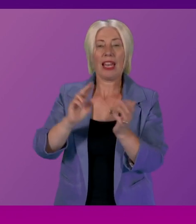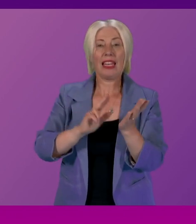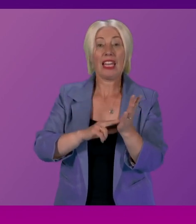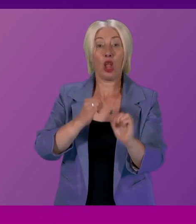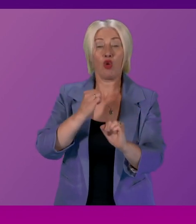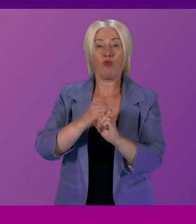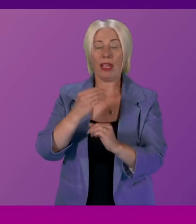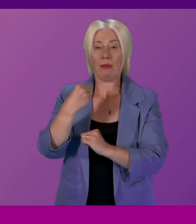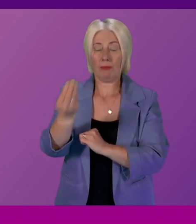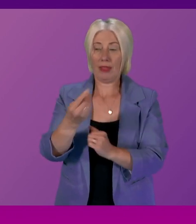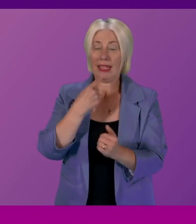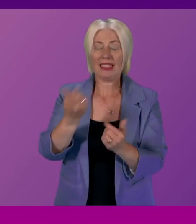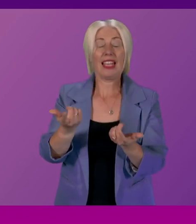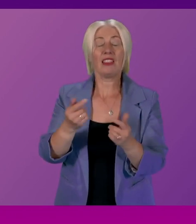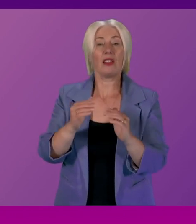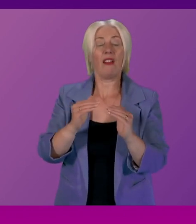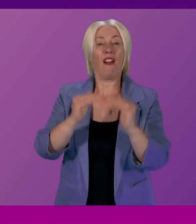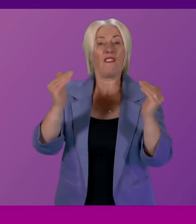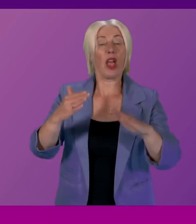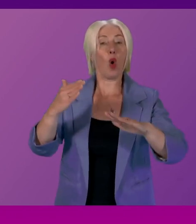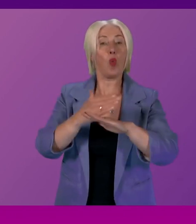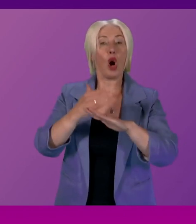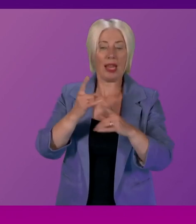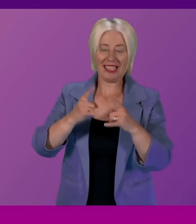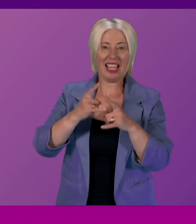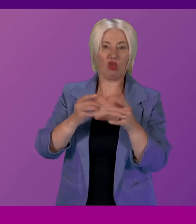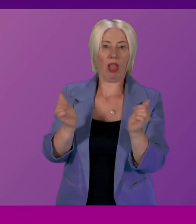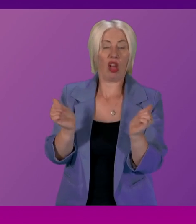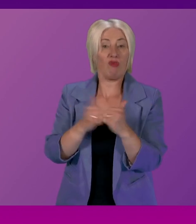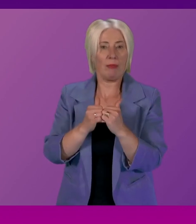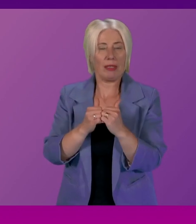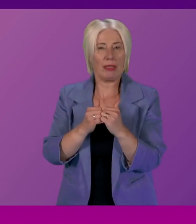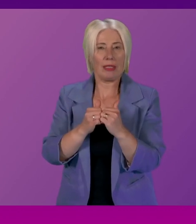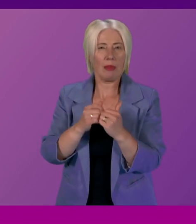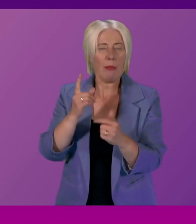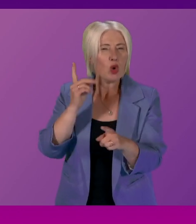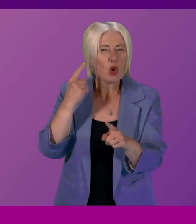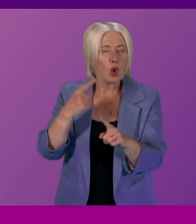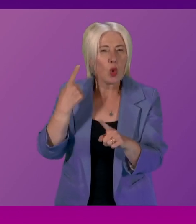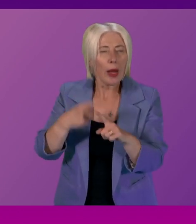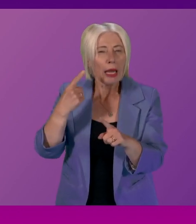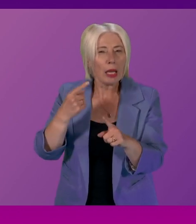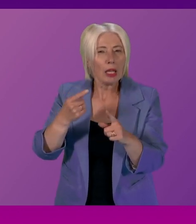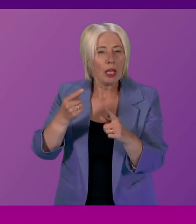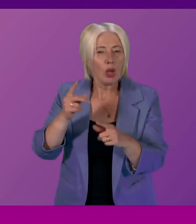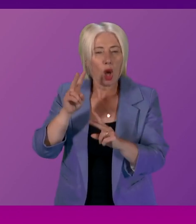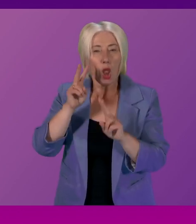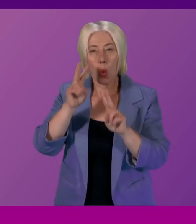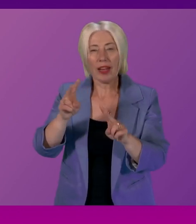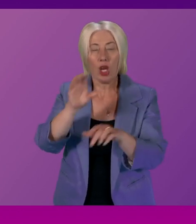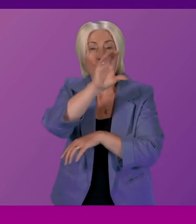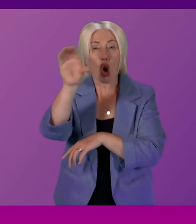highlight the fair work sexual agreements just appreciate an update on where we are with those maybe particularly retail as we did an inquiry into town centres